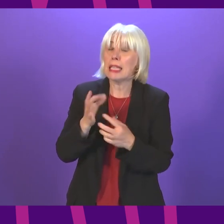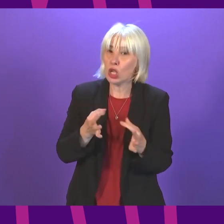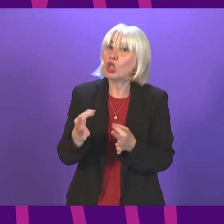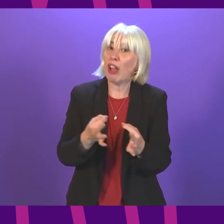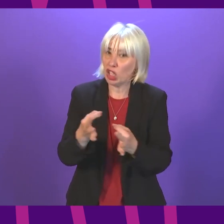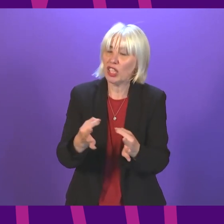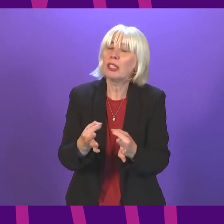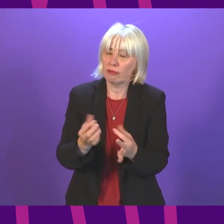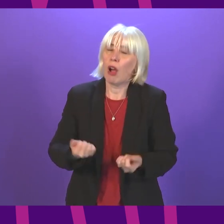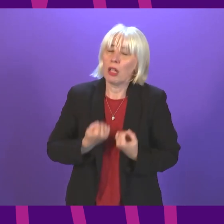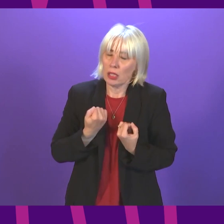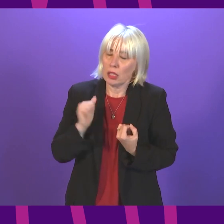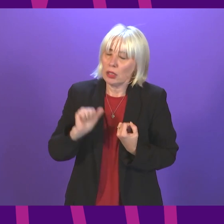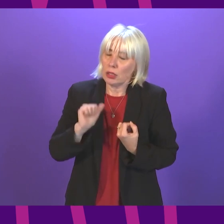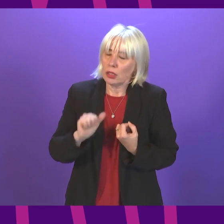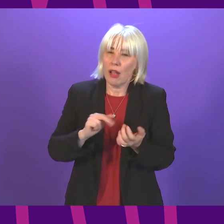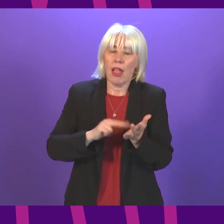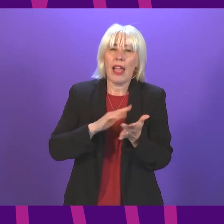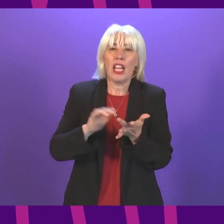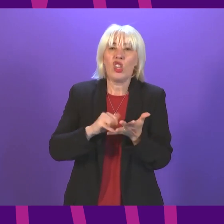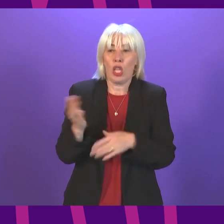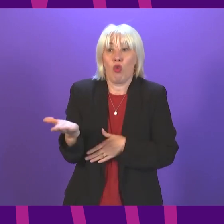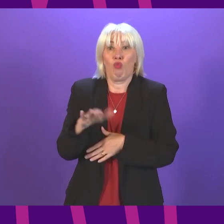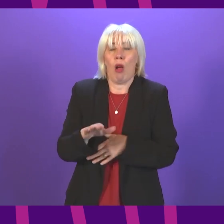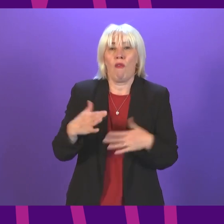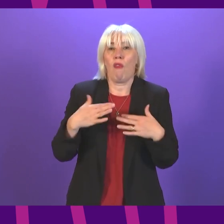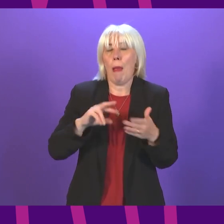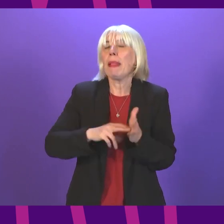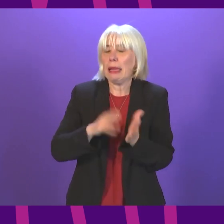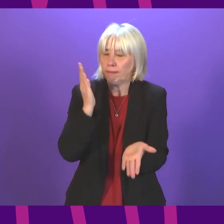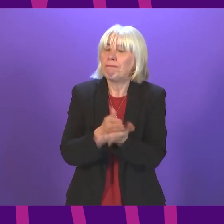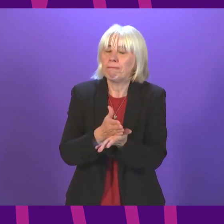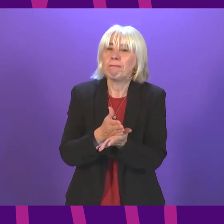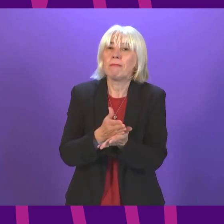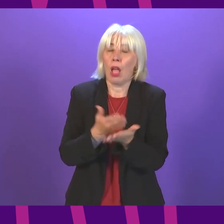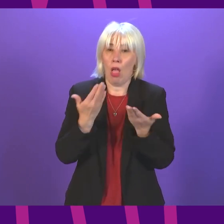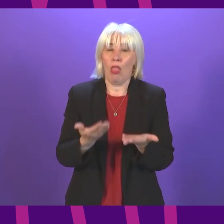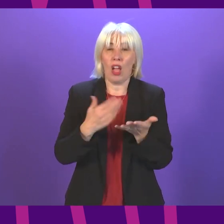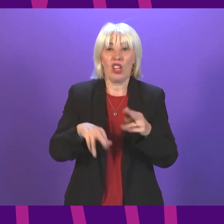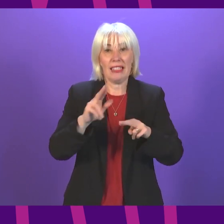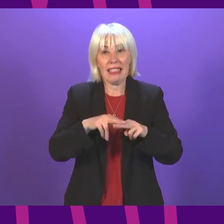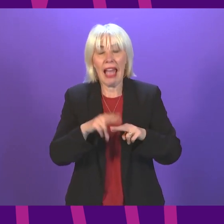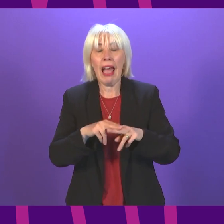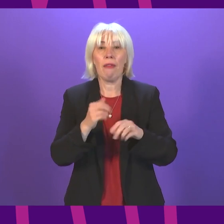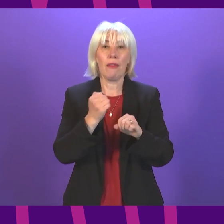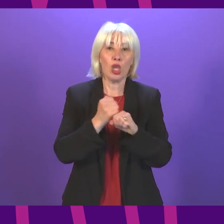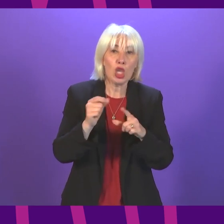is a key strategy as part of our NHS recovery plan. In terms of the current GP the current GP workforce is at record levels, 5